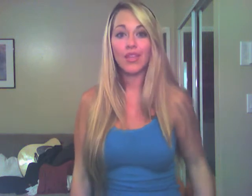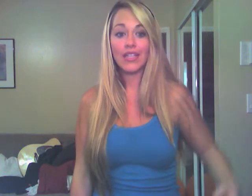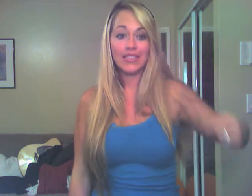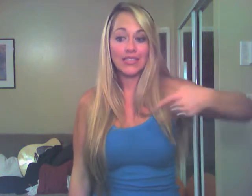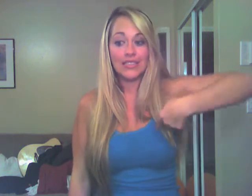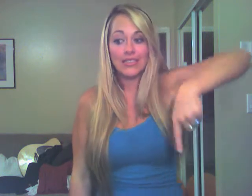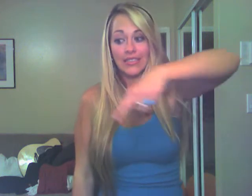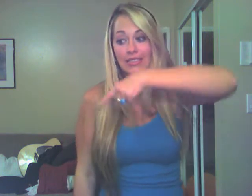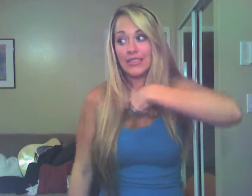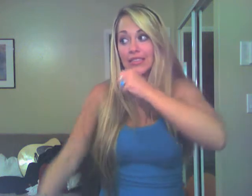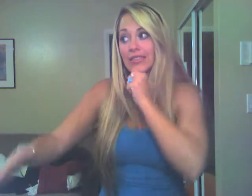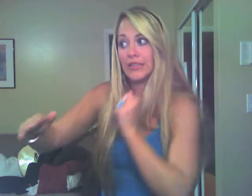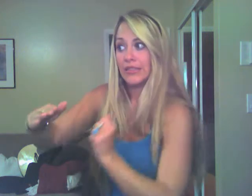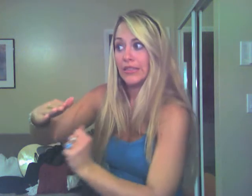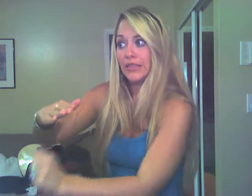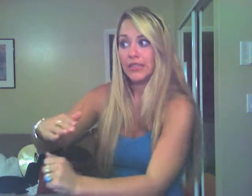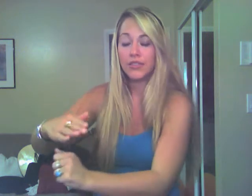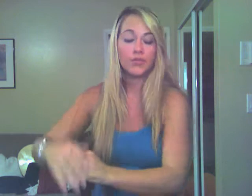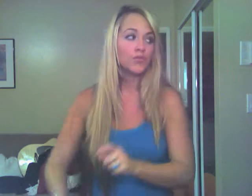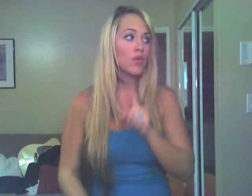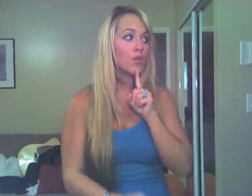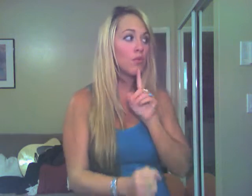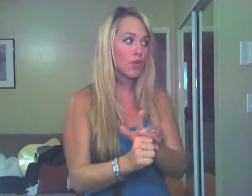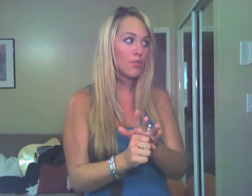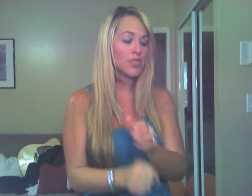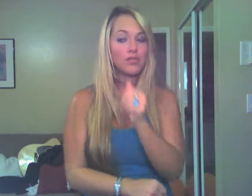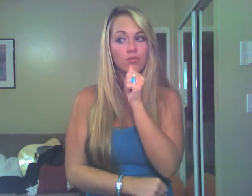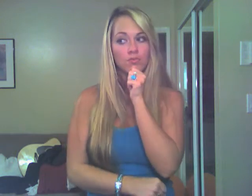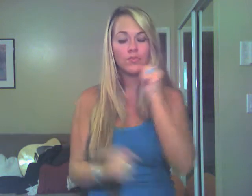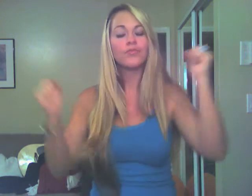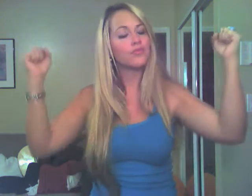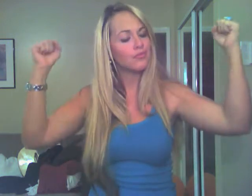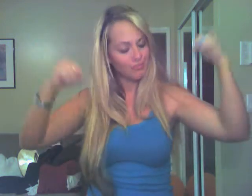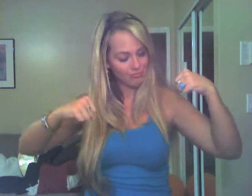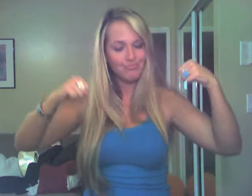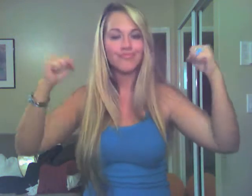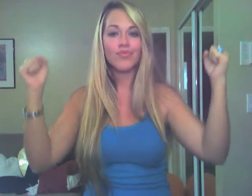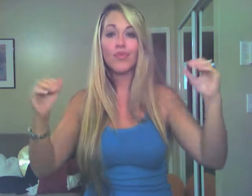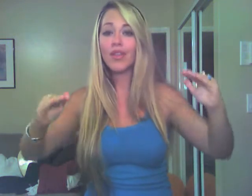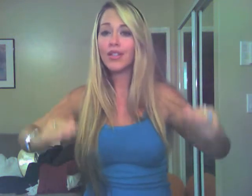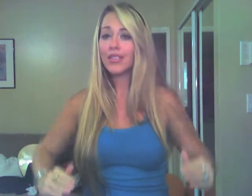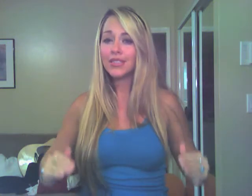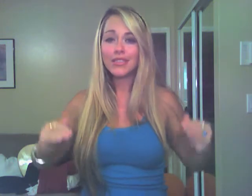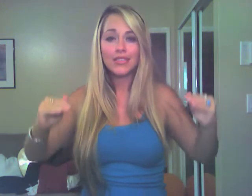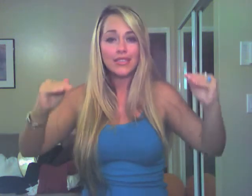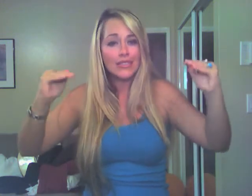We put that box right where it was, that never said a word. I've been growing up,